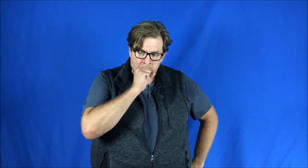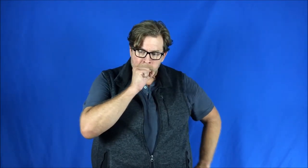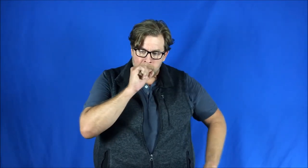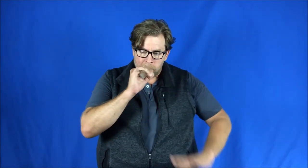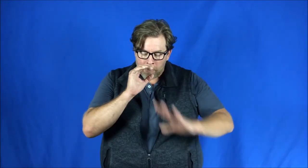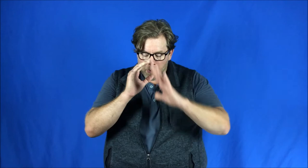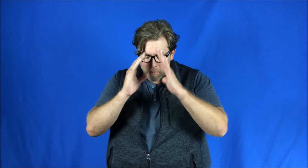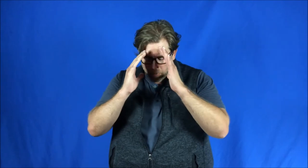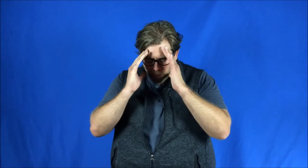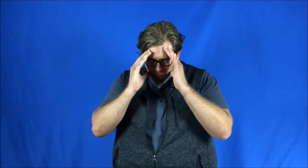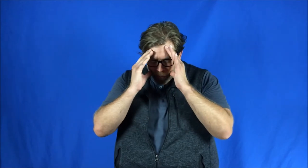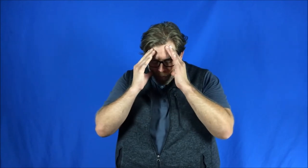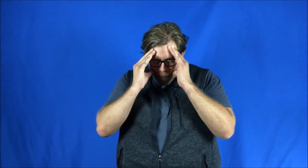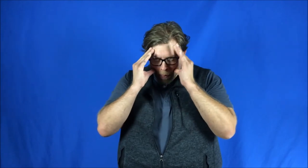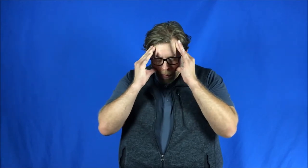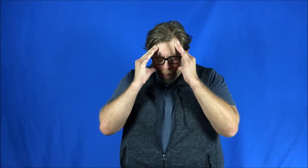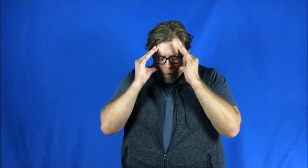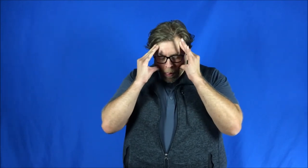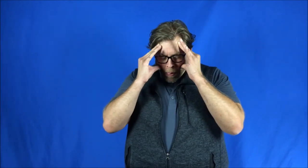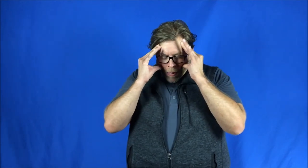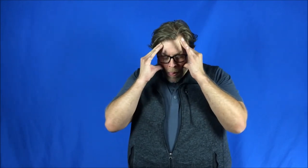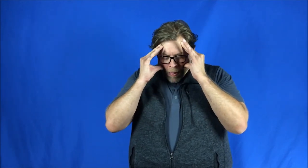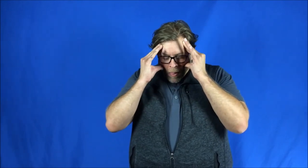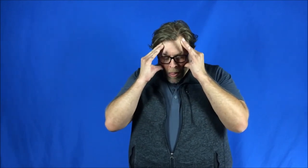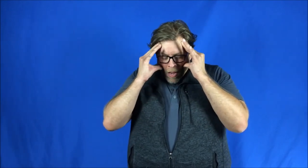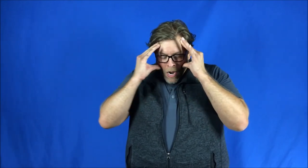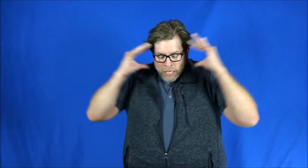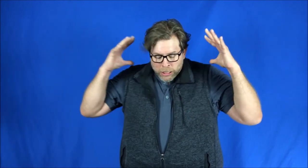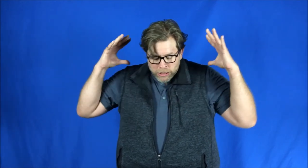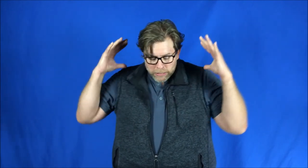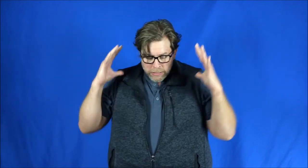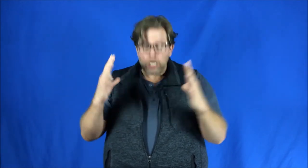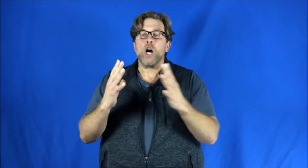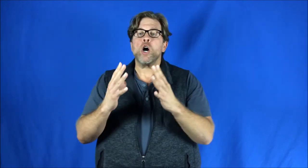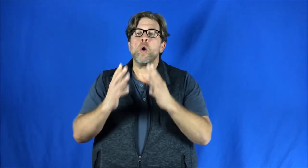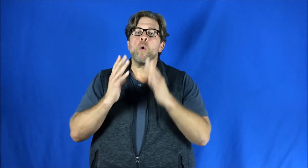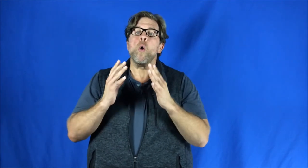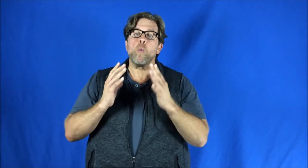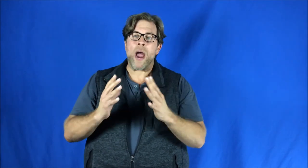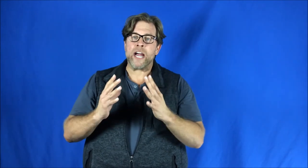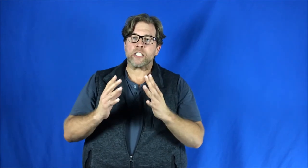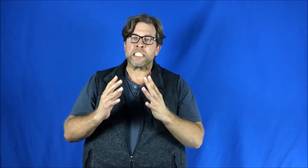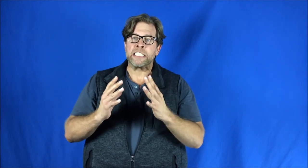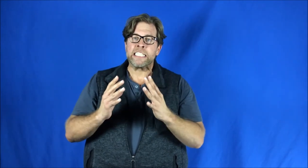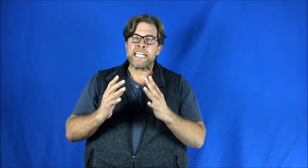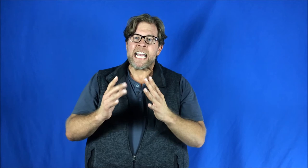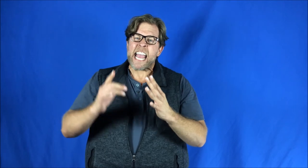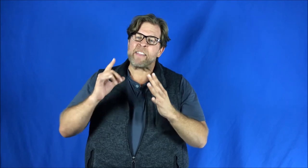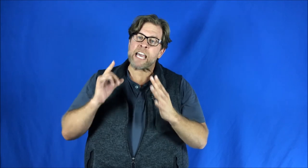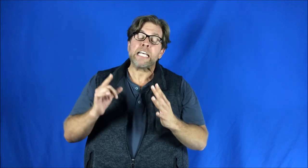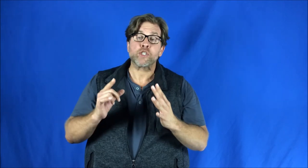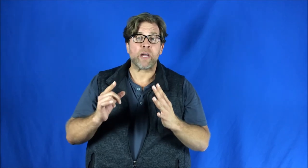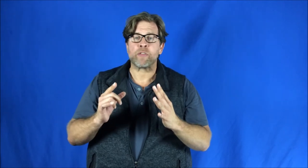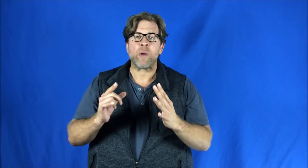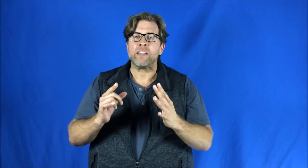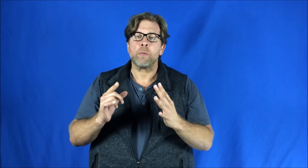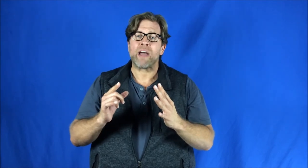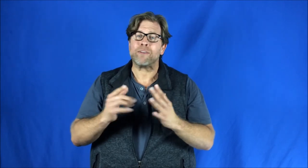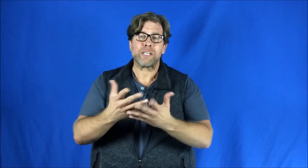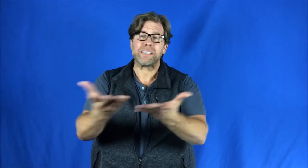rent-controlled apartment during the sewage debate in summer. All heart? I don't think so. Where? In the history of the written libretto does